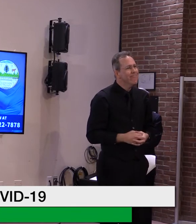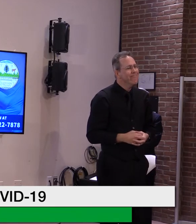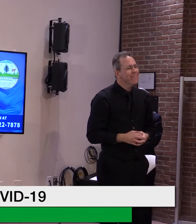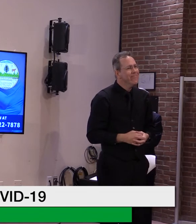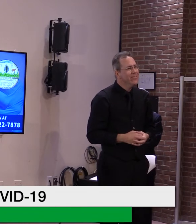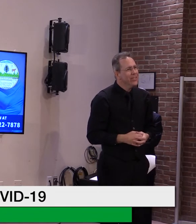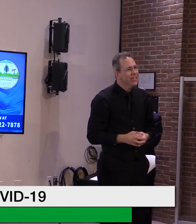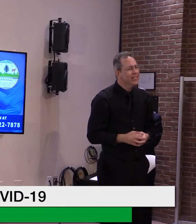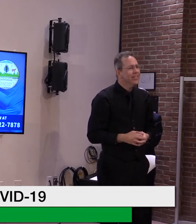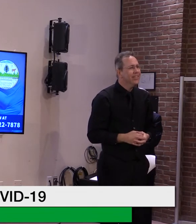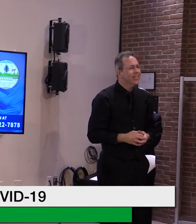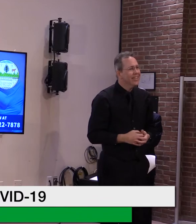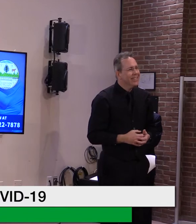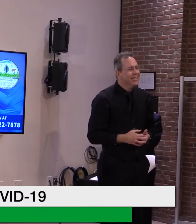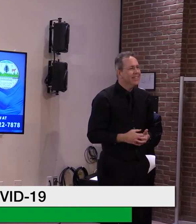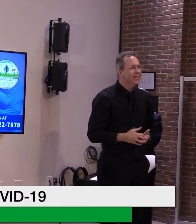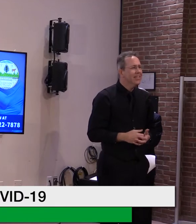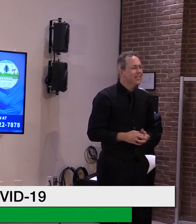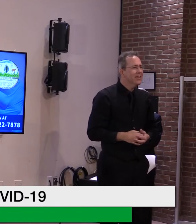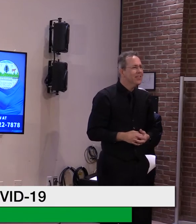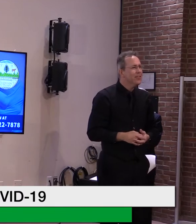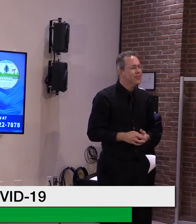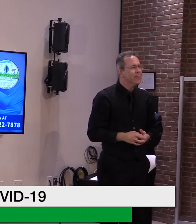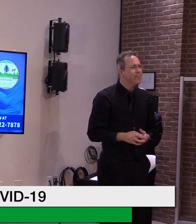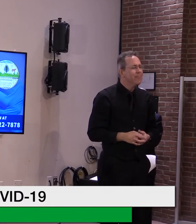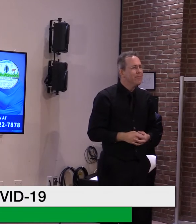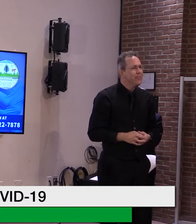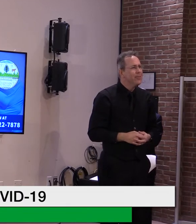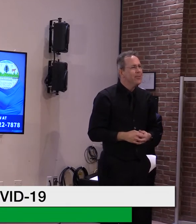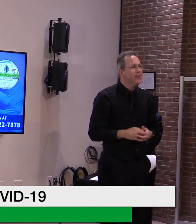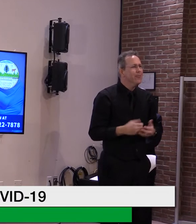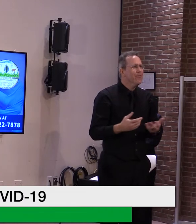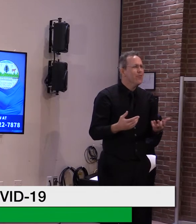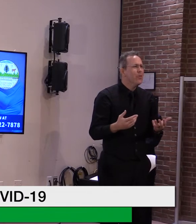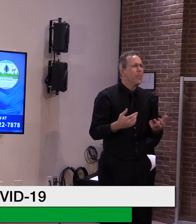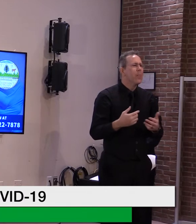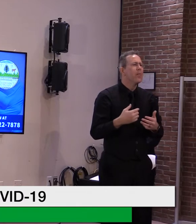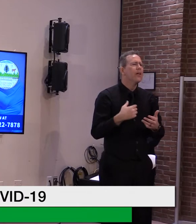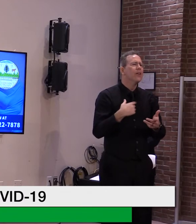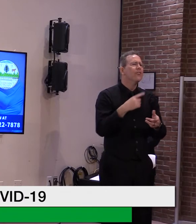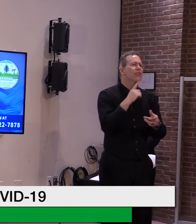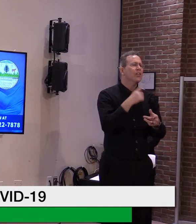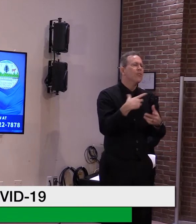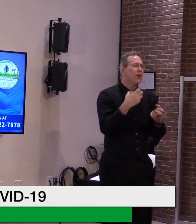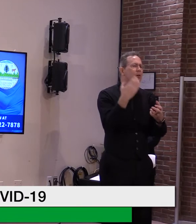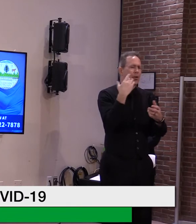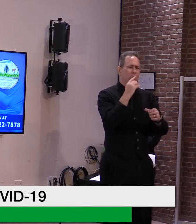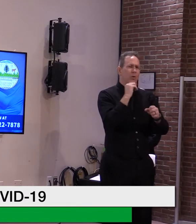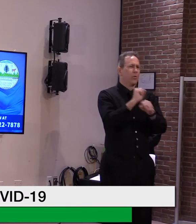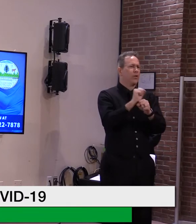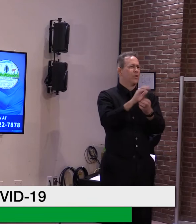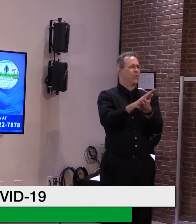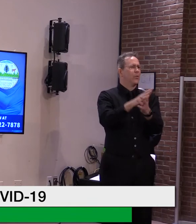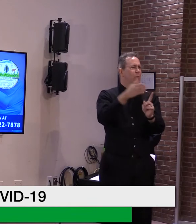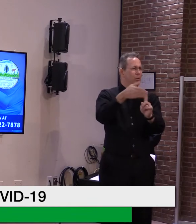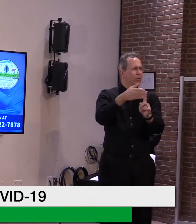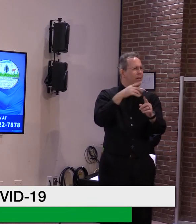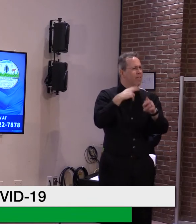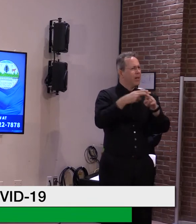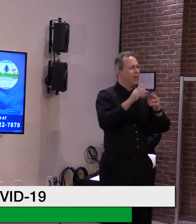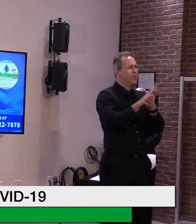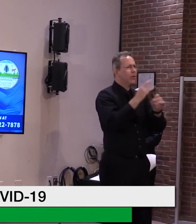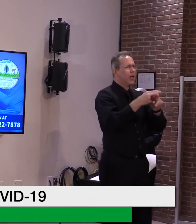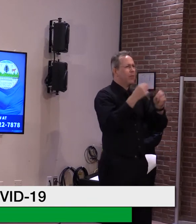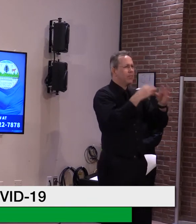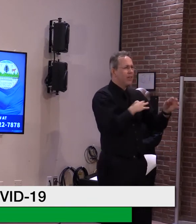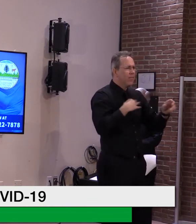It's not as though we don't know who's in the system. I mean, that's a defined list. So we will try and correlate the two. Uh, the, my